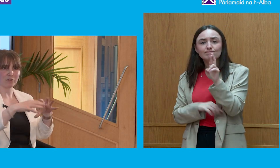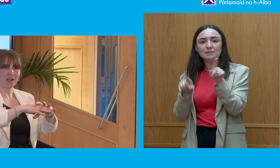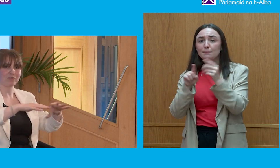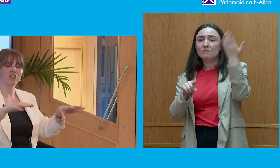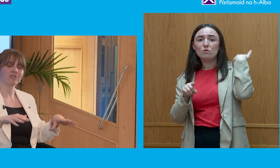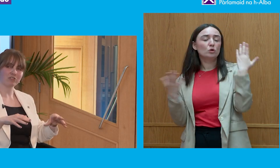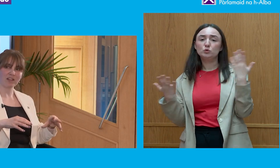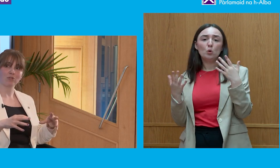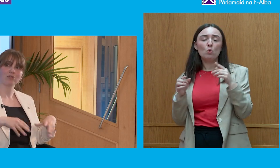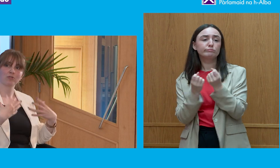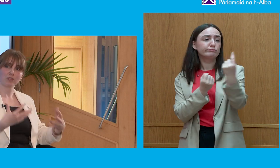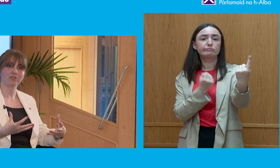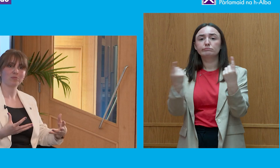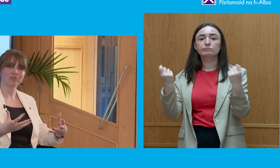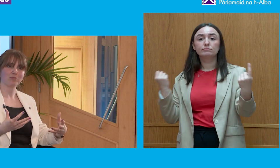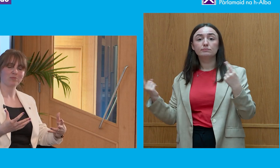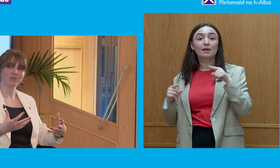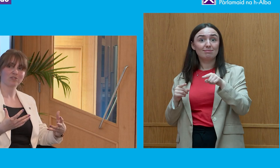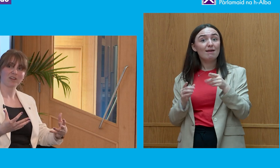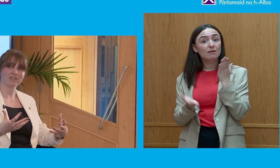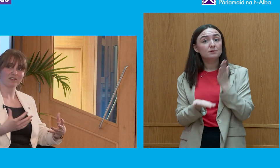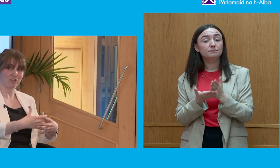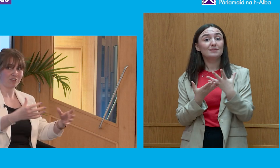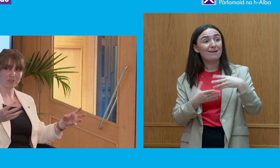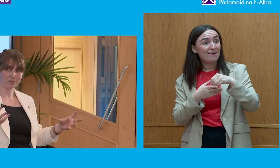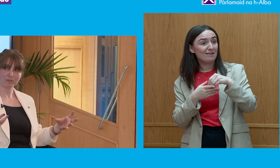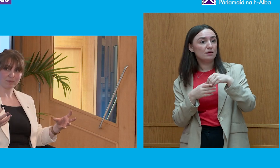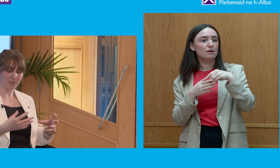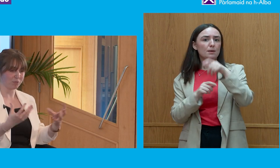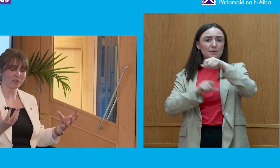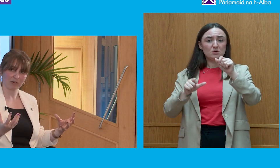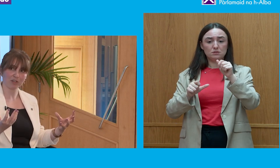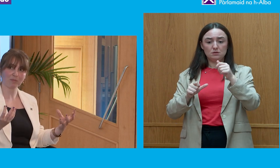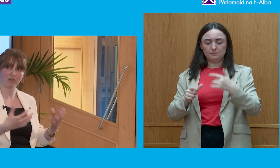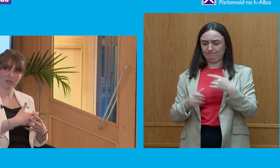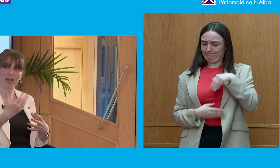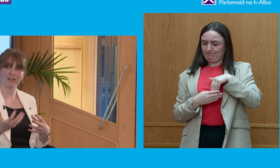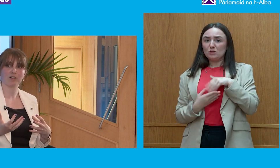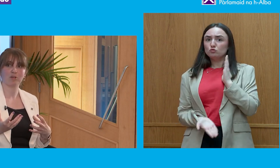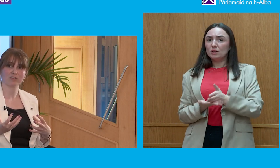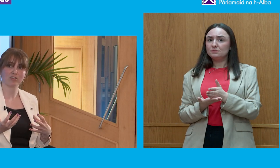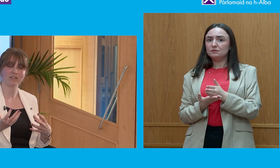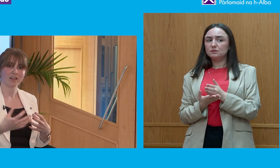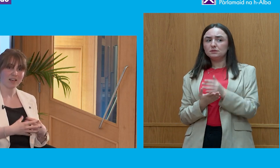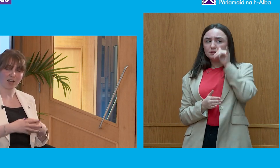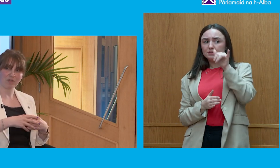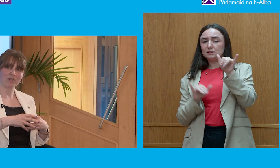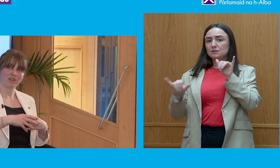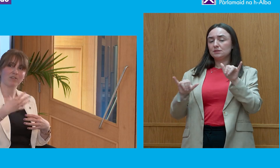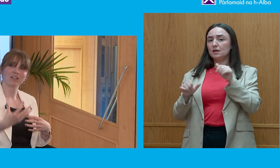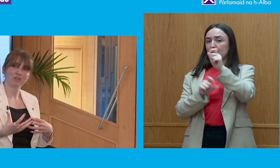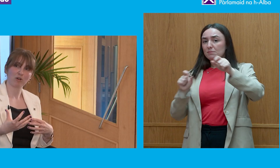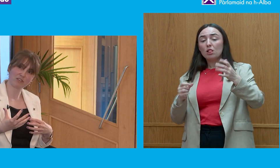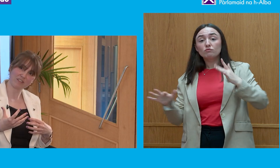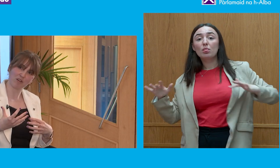And those kind of general trends also contribute to people's trust in general and people around them. But also, again, in their politicians can't